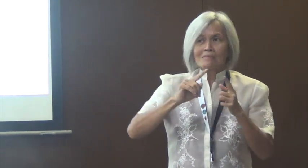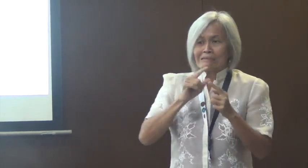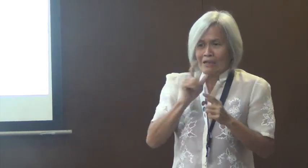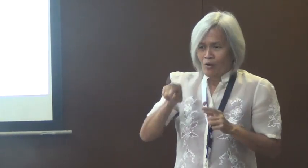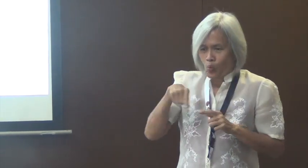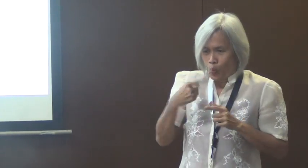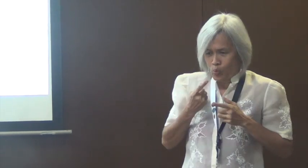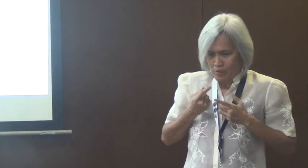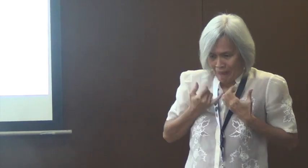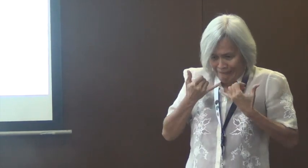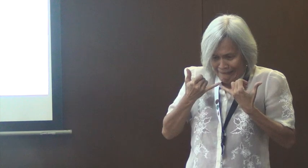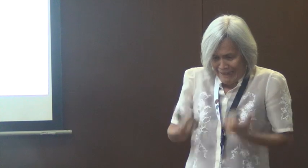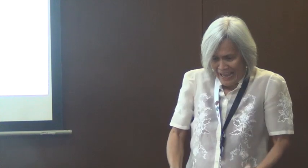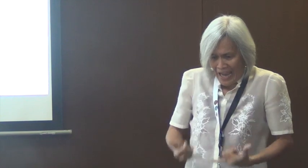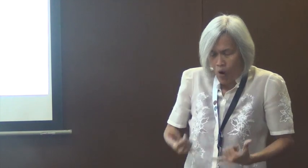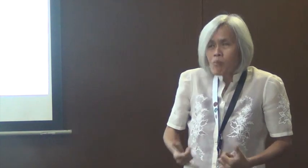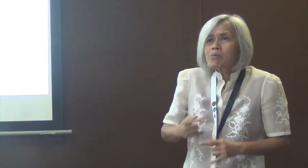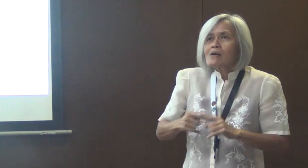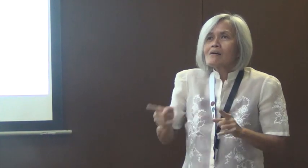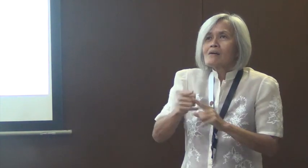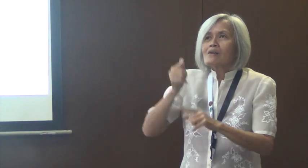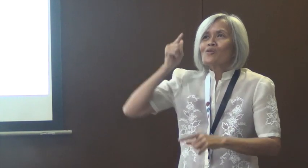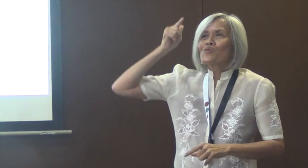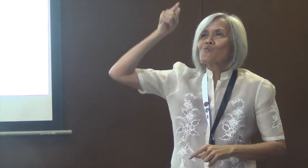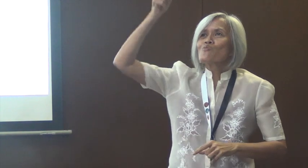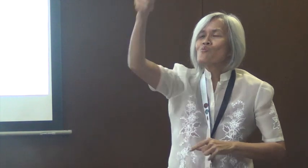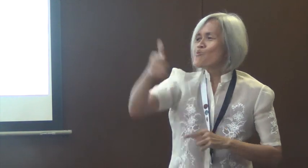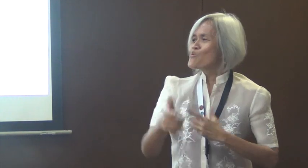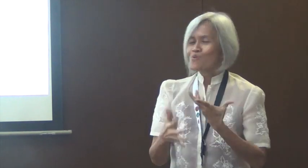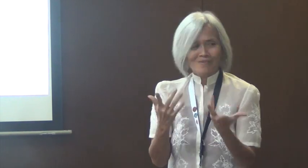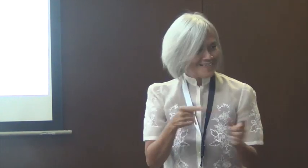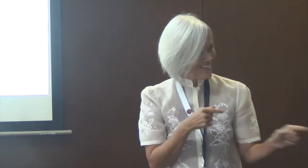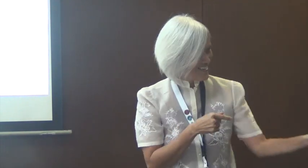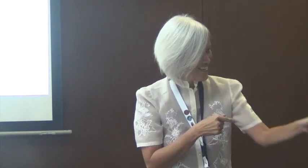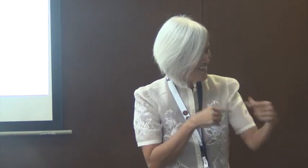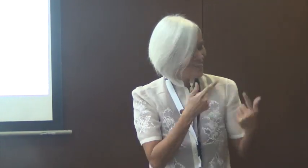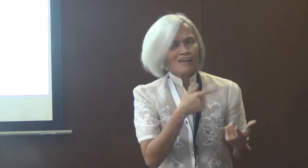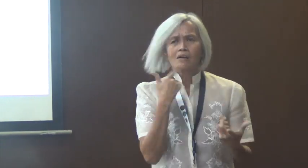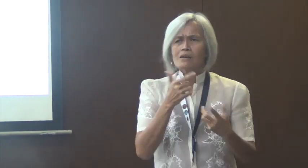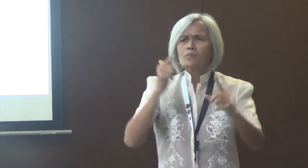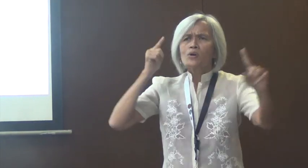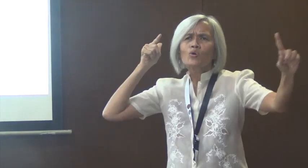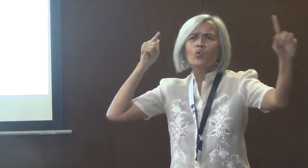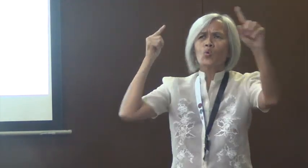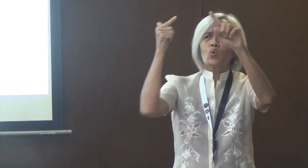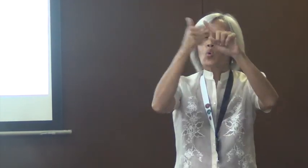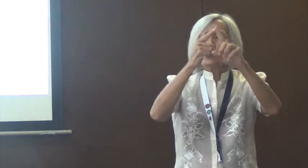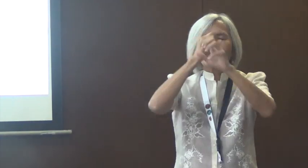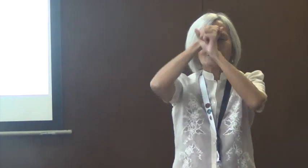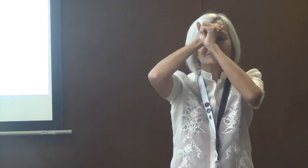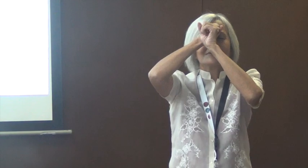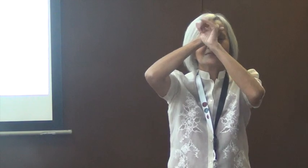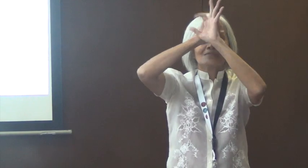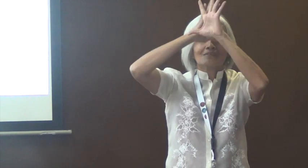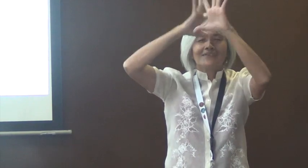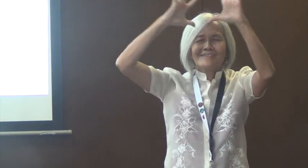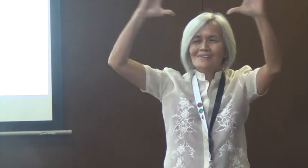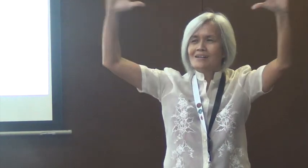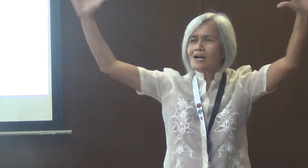let's say, concepts. And now, you may want to really explore. So like, what are the goals